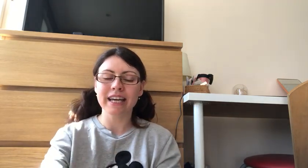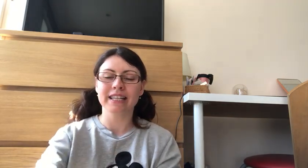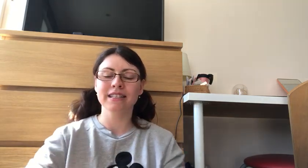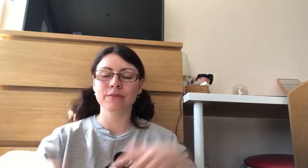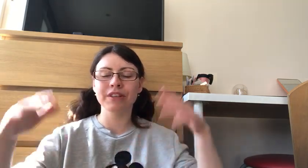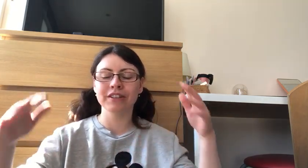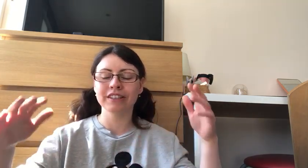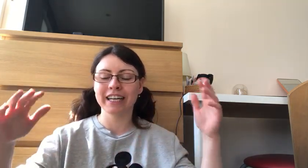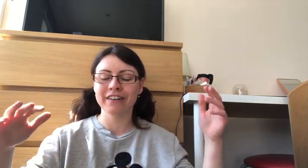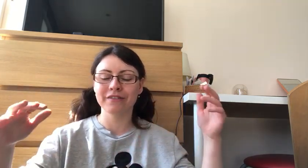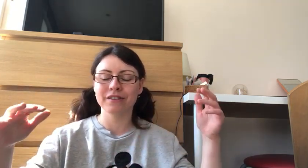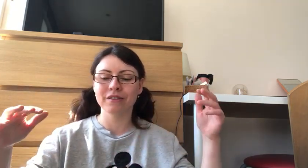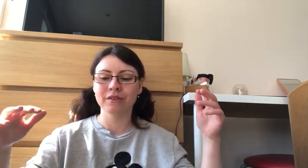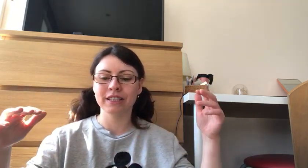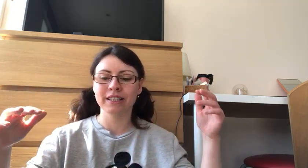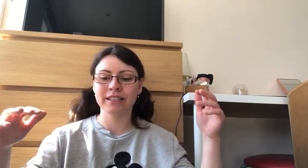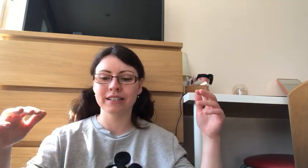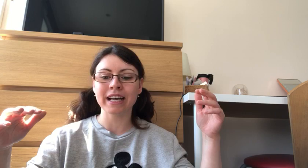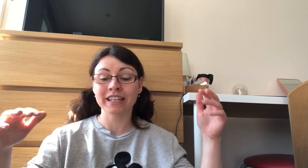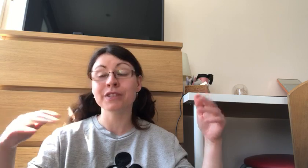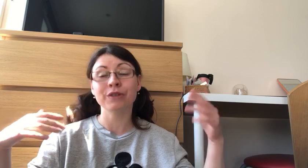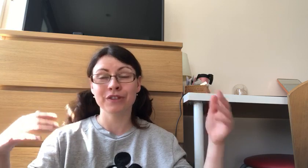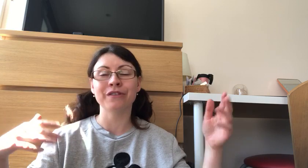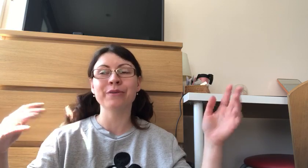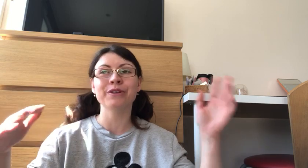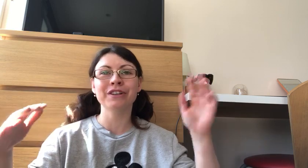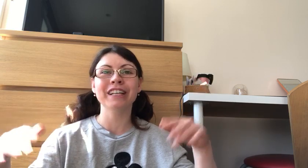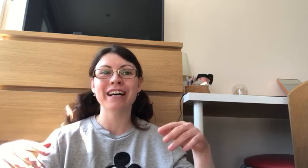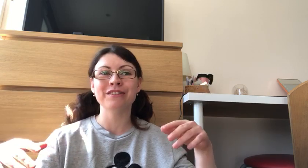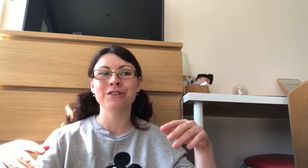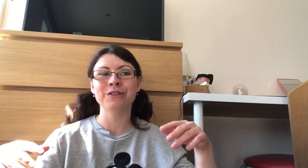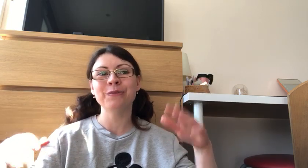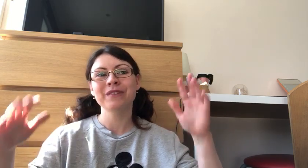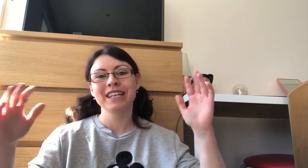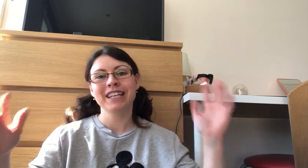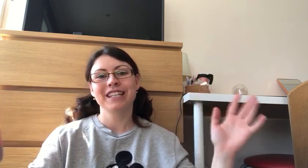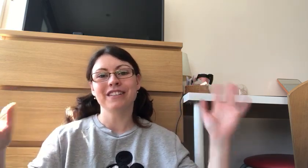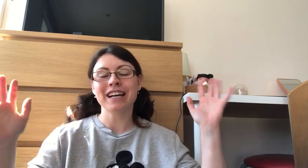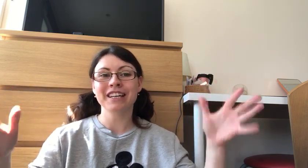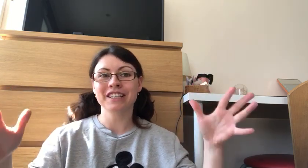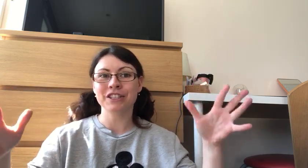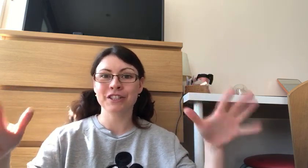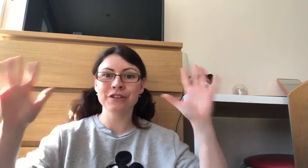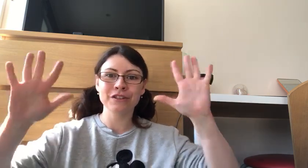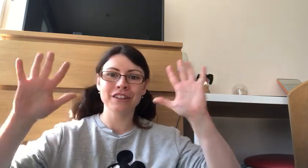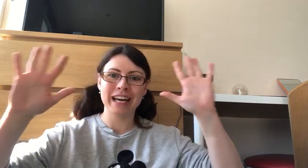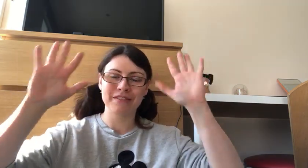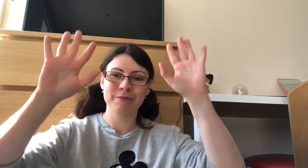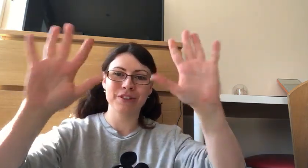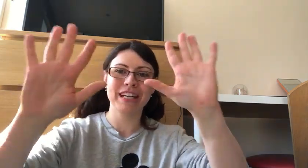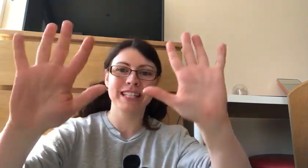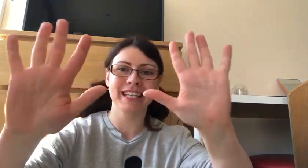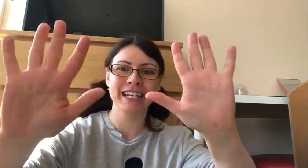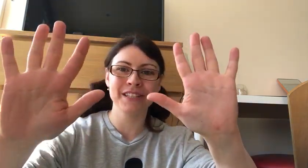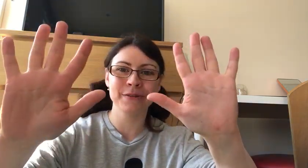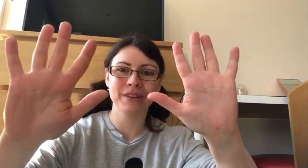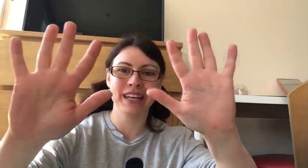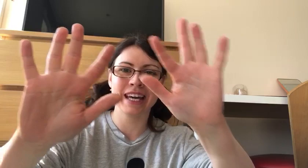lions what you're gonna have uh tigers sorry what you're gonna have to do so tigers you're gonna have to put your hands like that okay